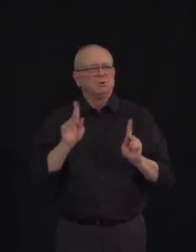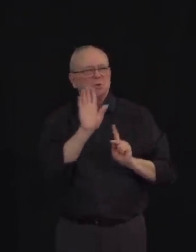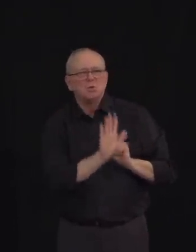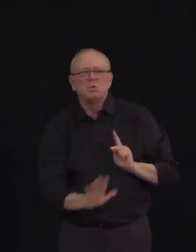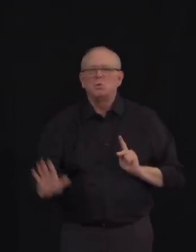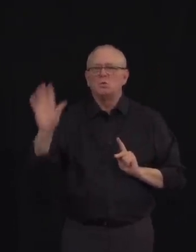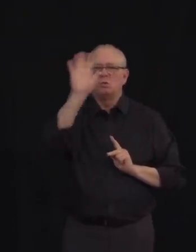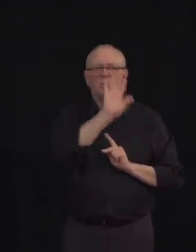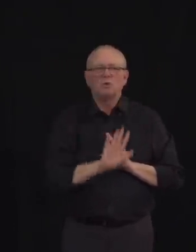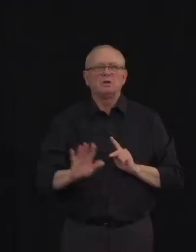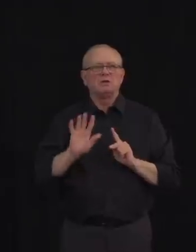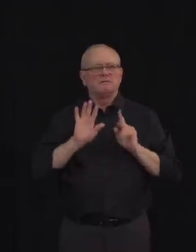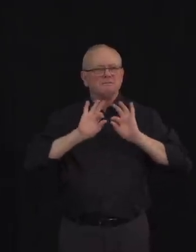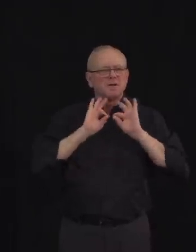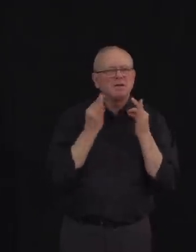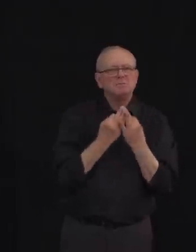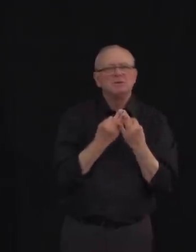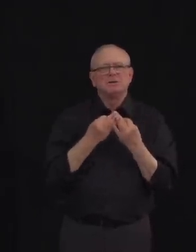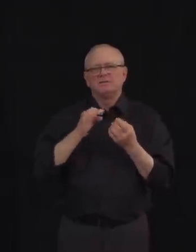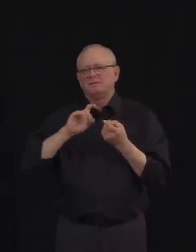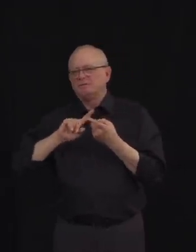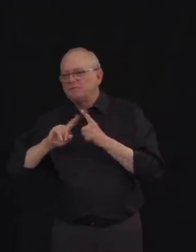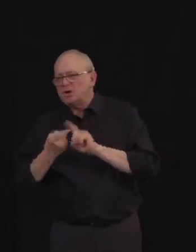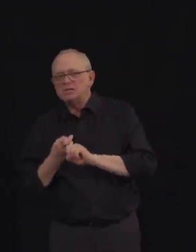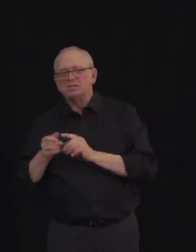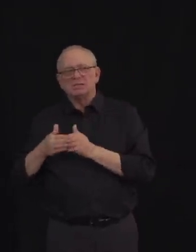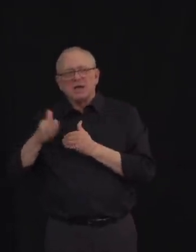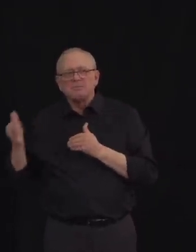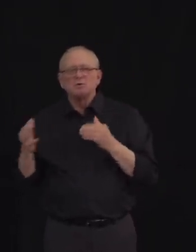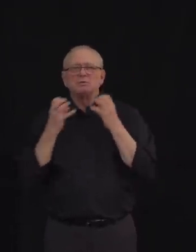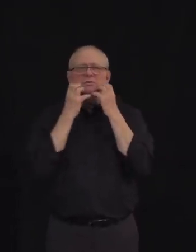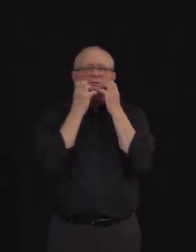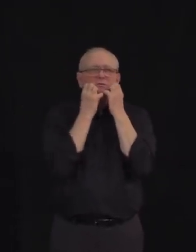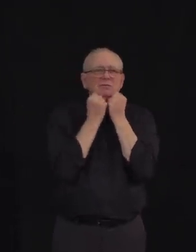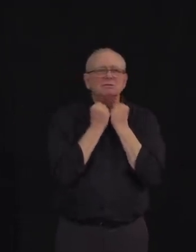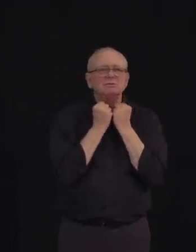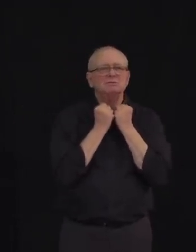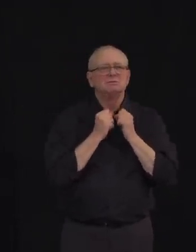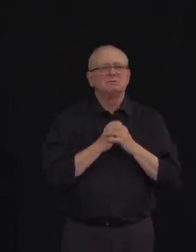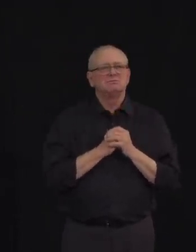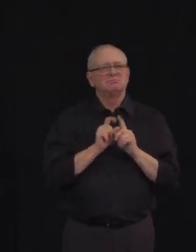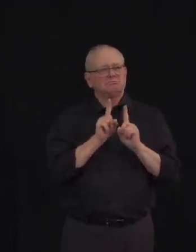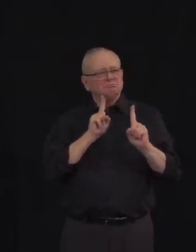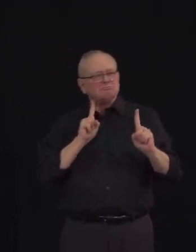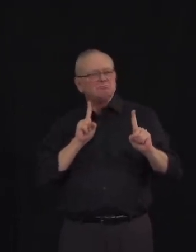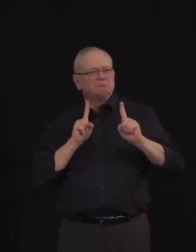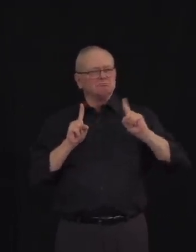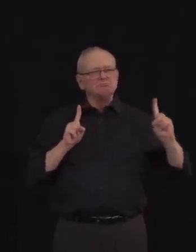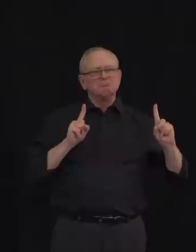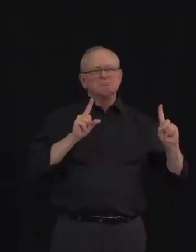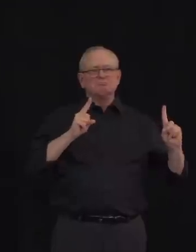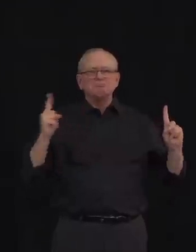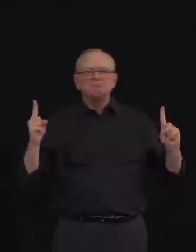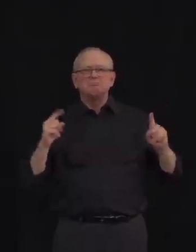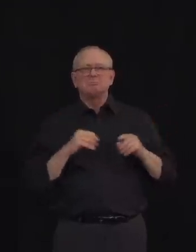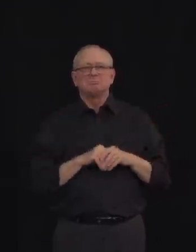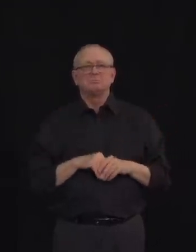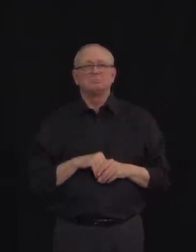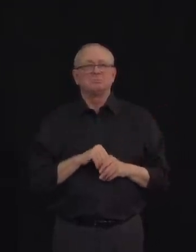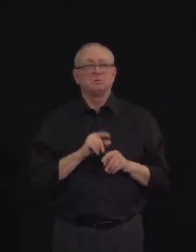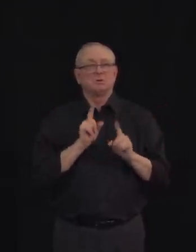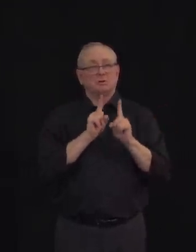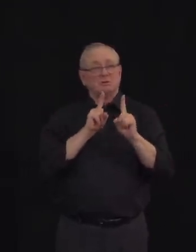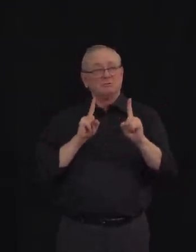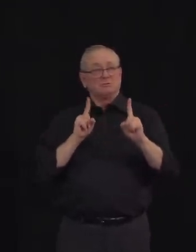So with respect to convincing them to keep up the distancing, I think I would say two things. One is that this distancing will